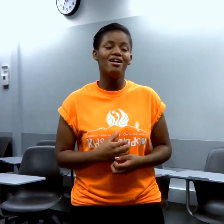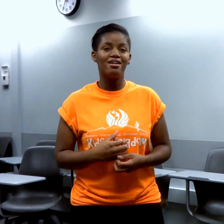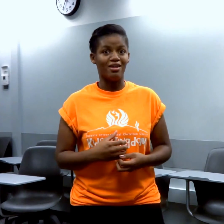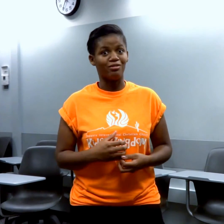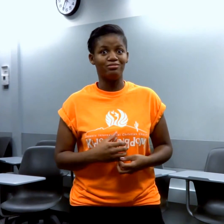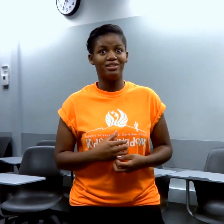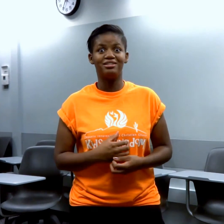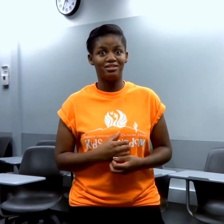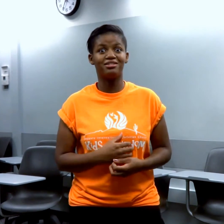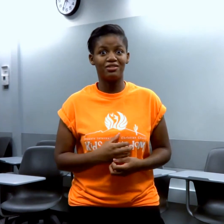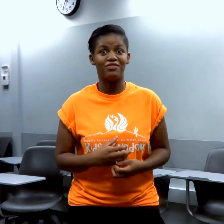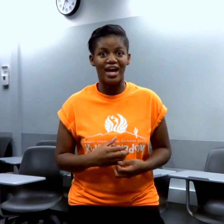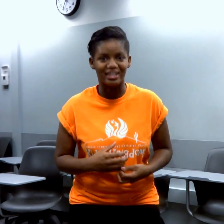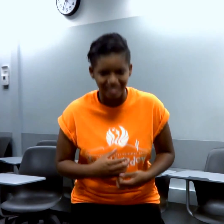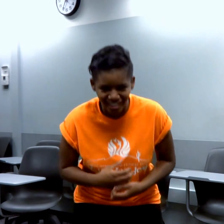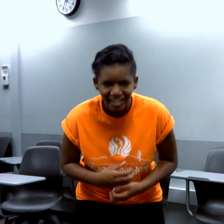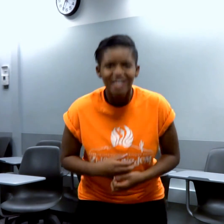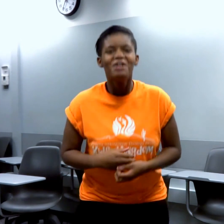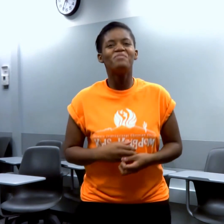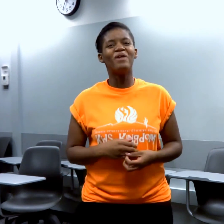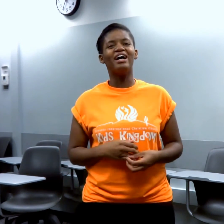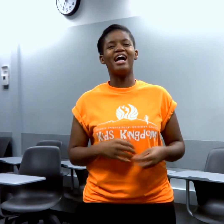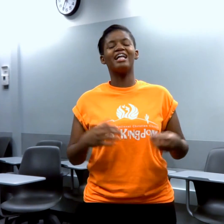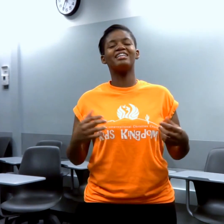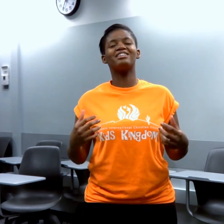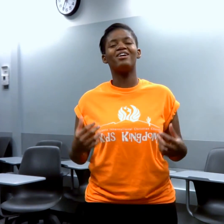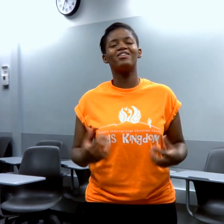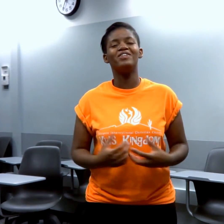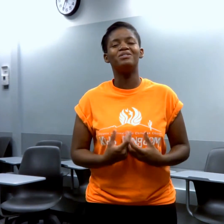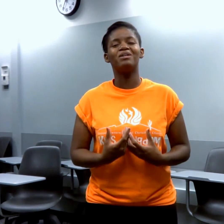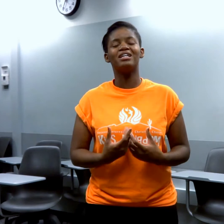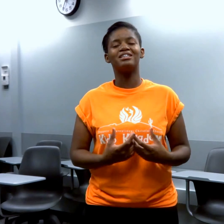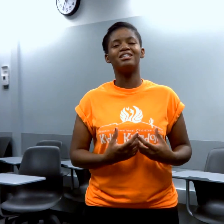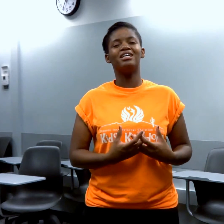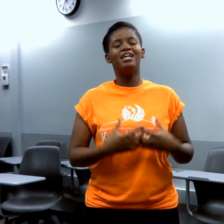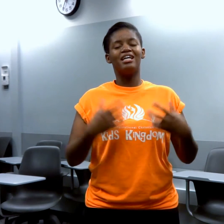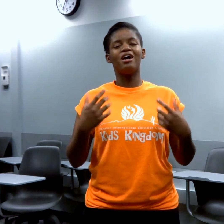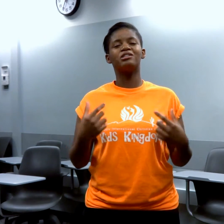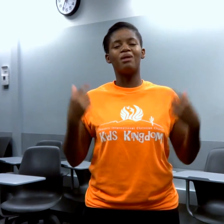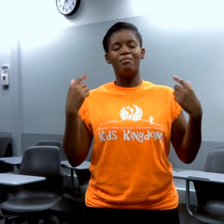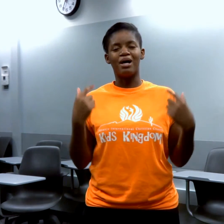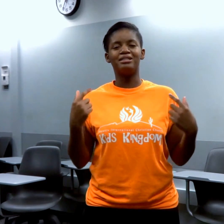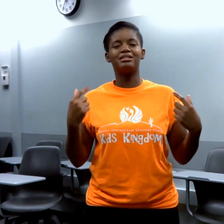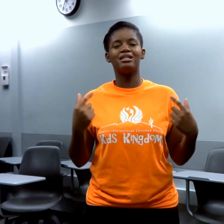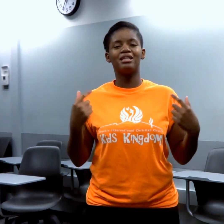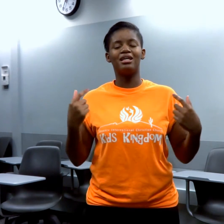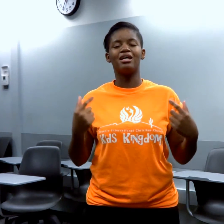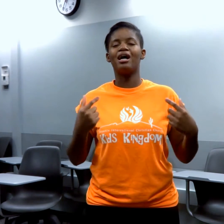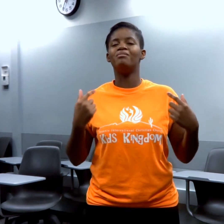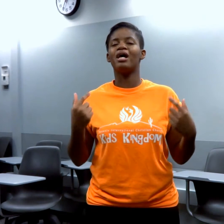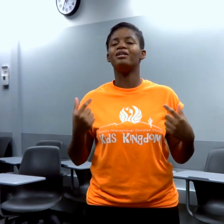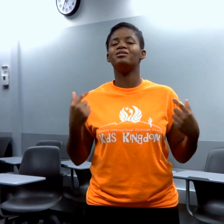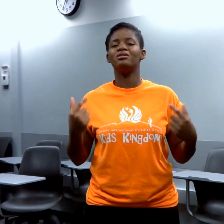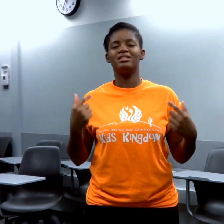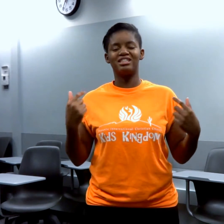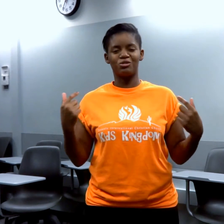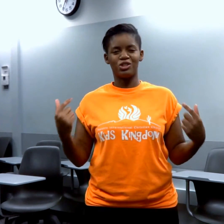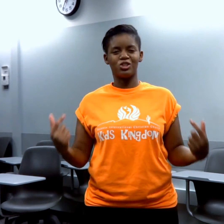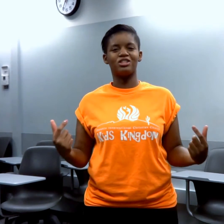No, this is a fast. But I like to call it a feast because it helps my mindset think I'm not doing this as a restrictive